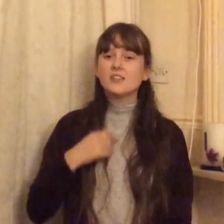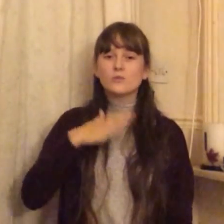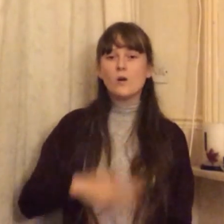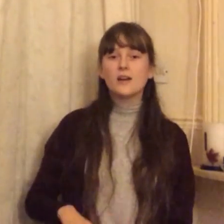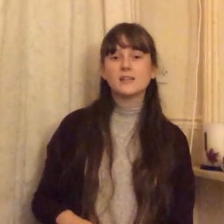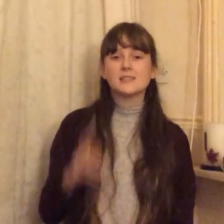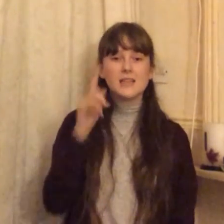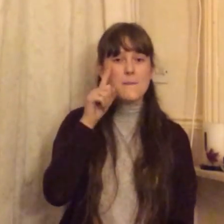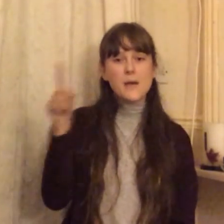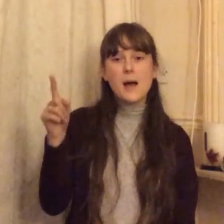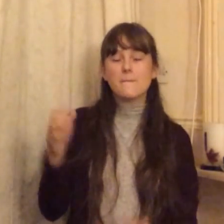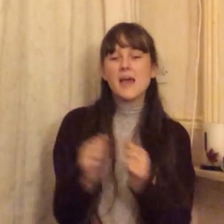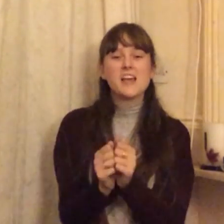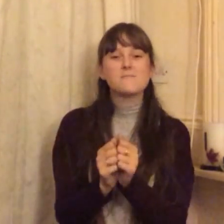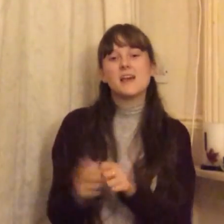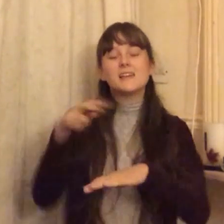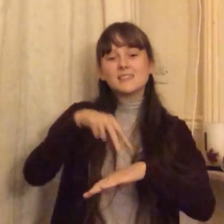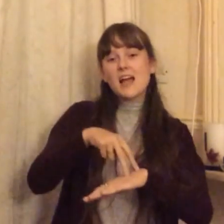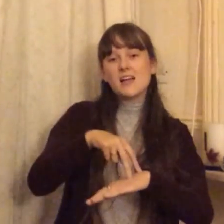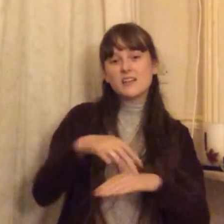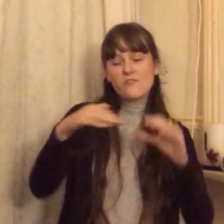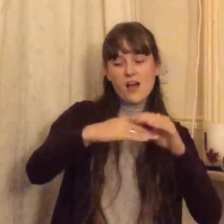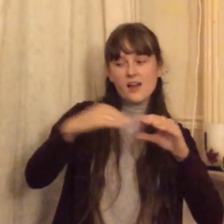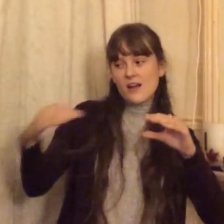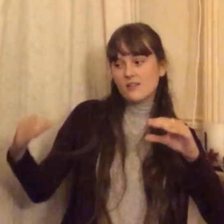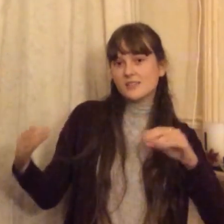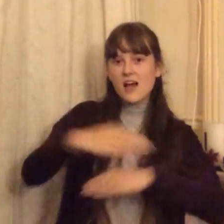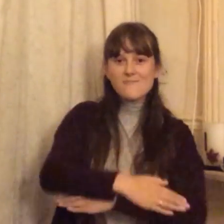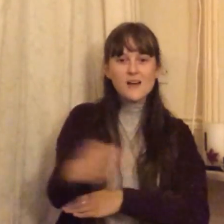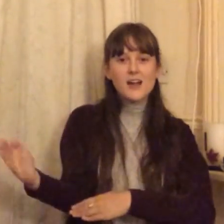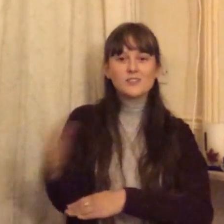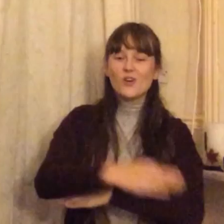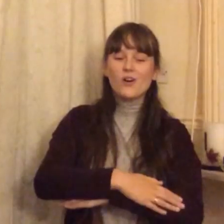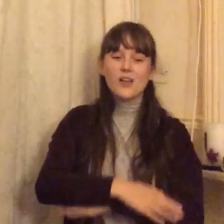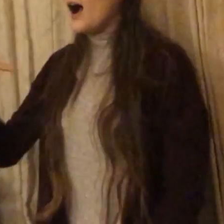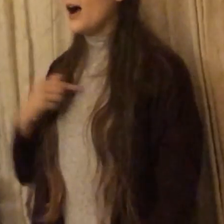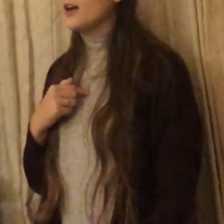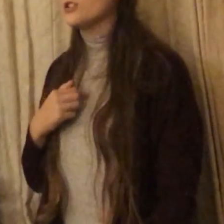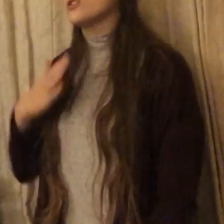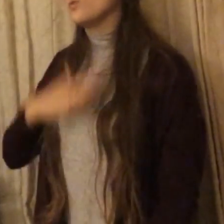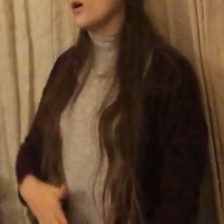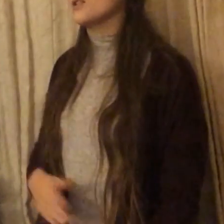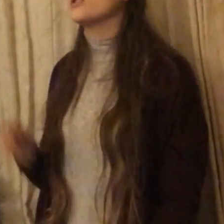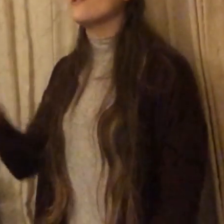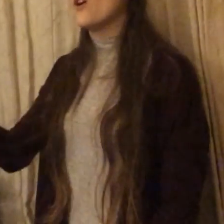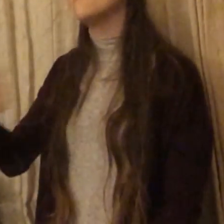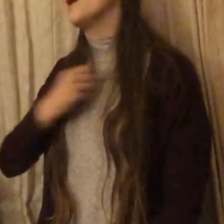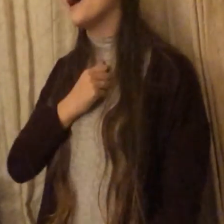just wanna see my baby Standing right outside my door Oh Oh I just want you for